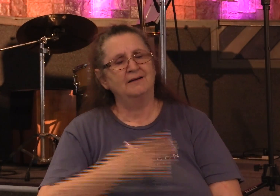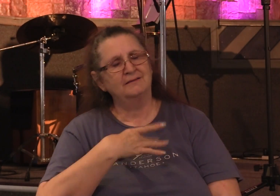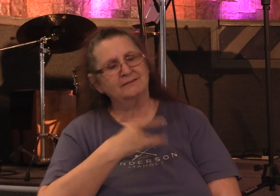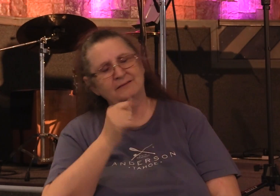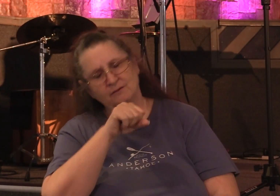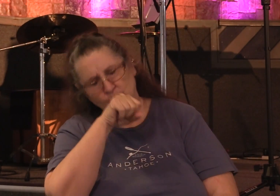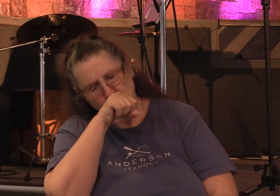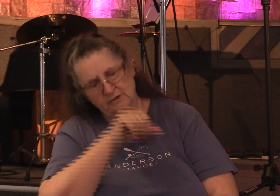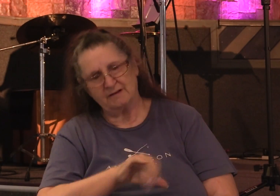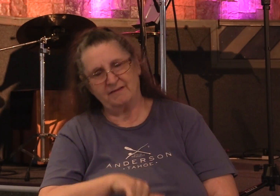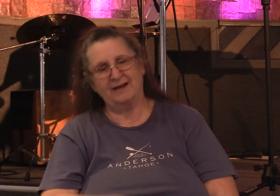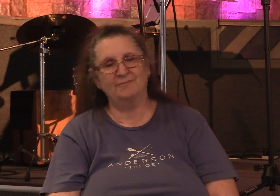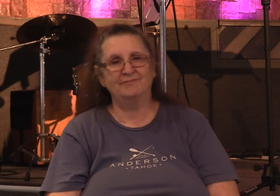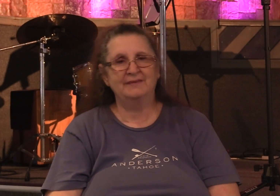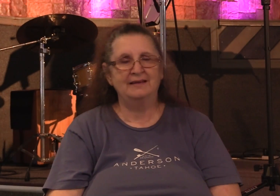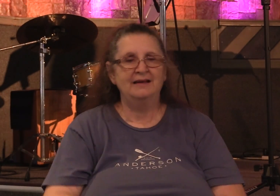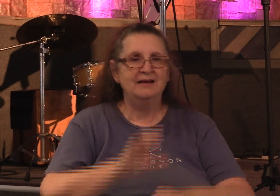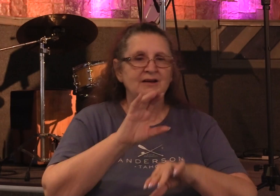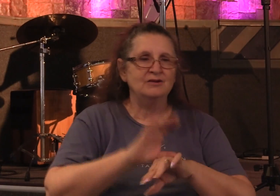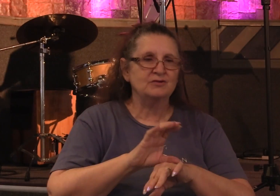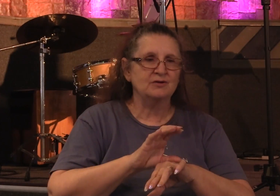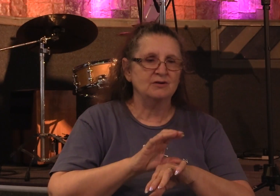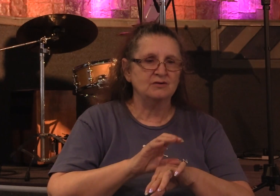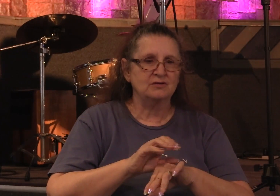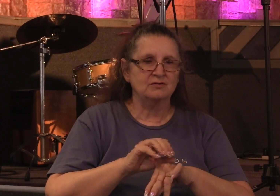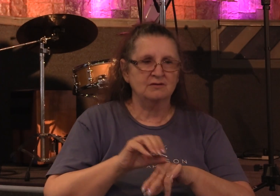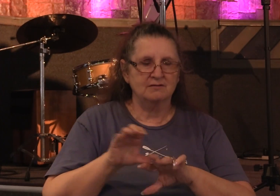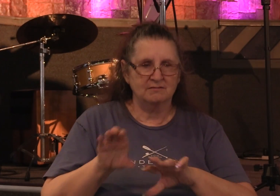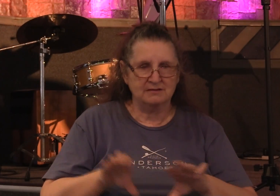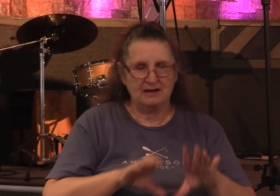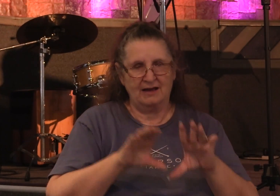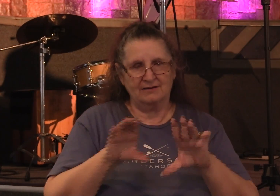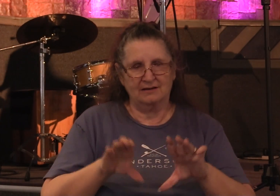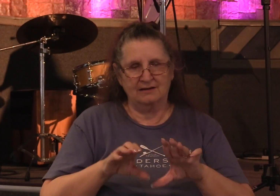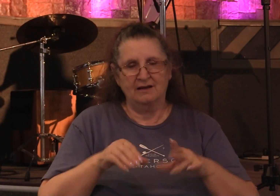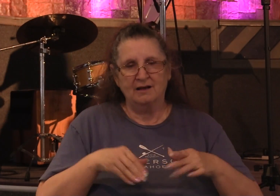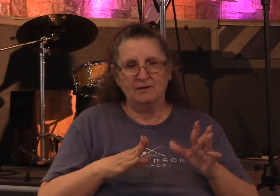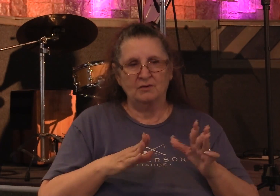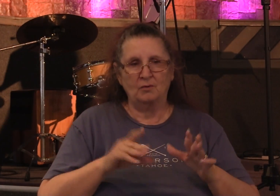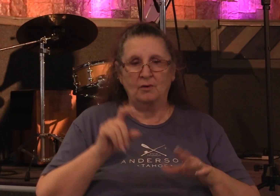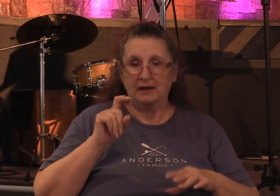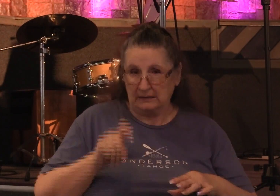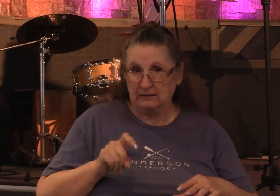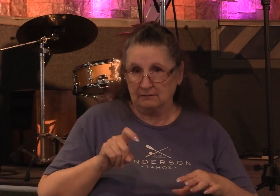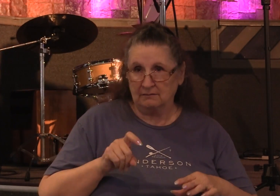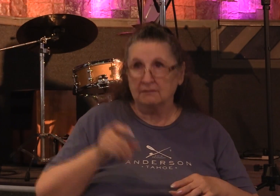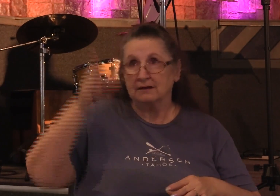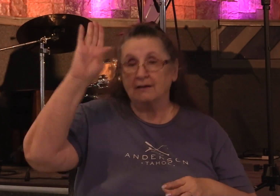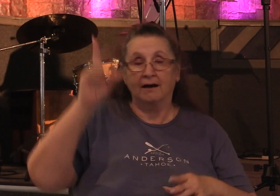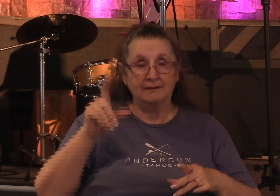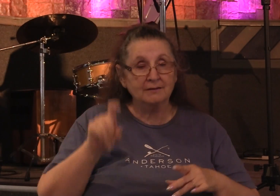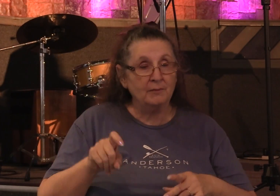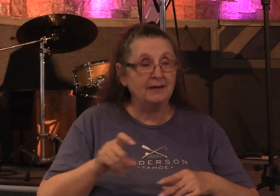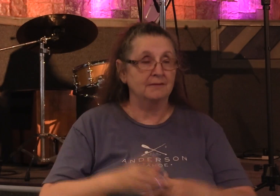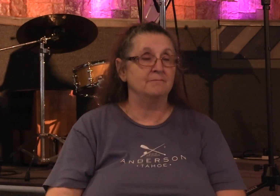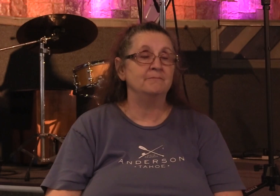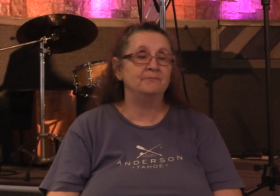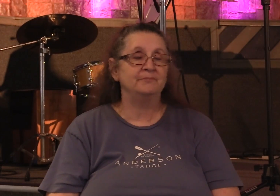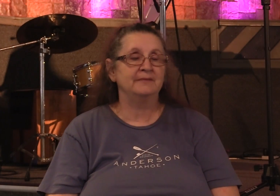See, the church was operating the way it was supposed to. There was